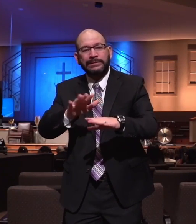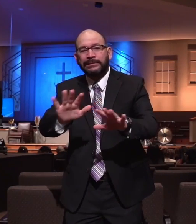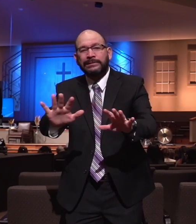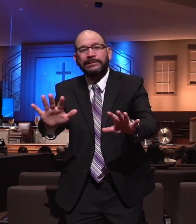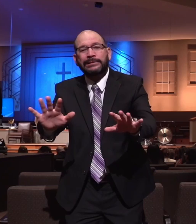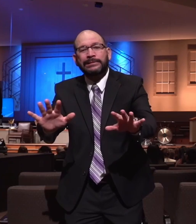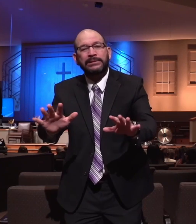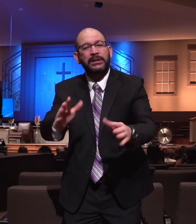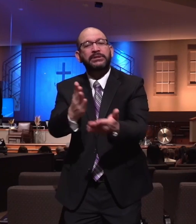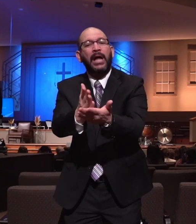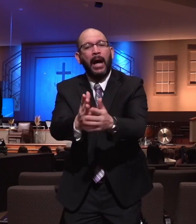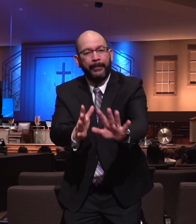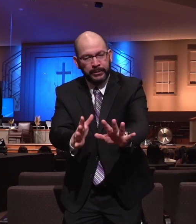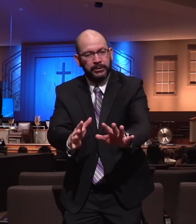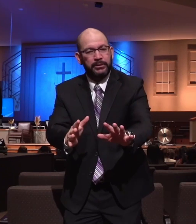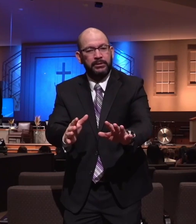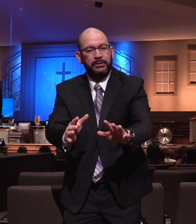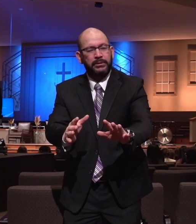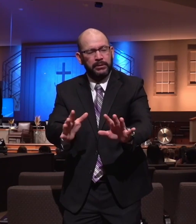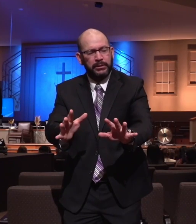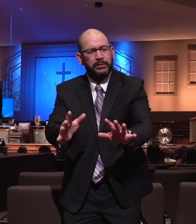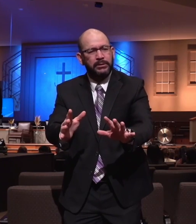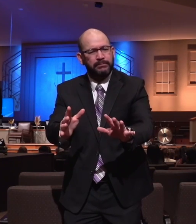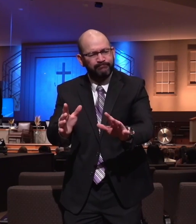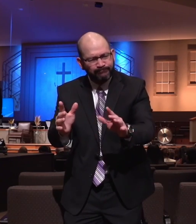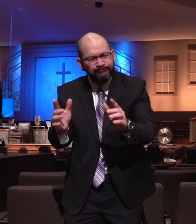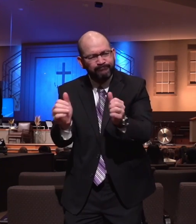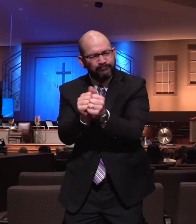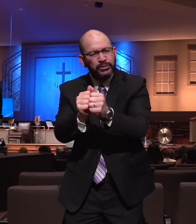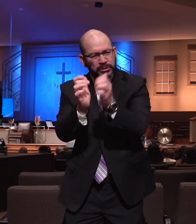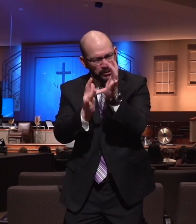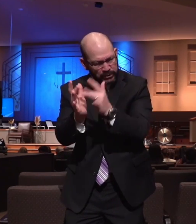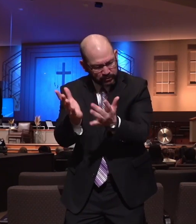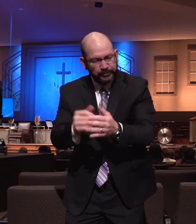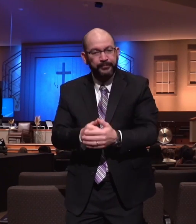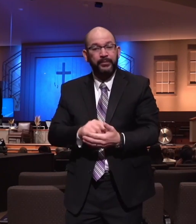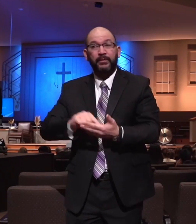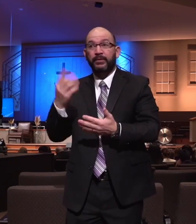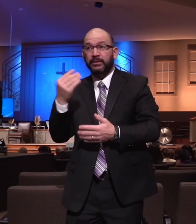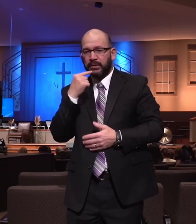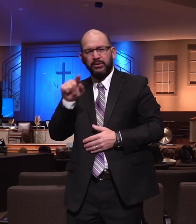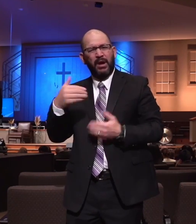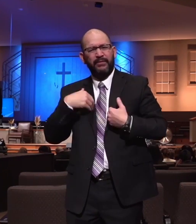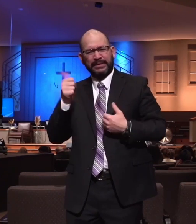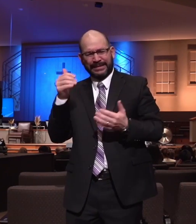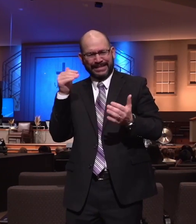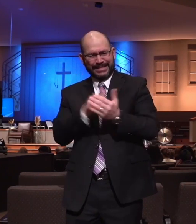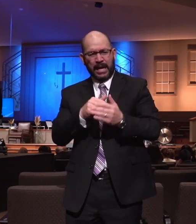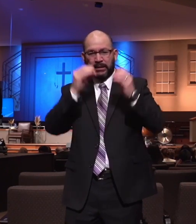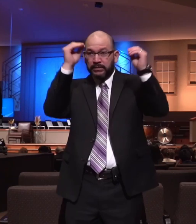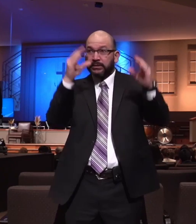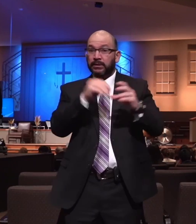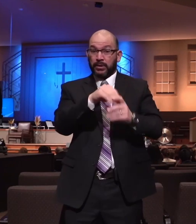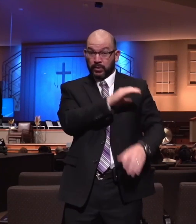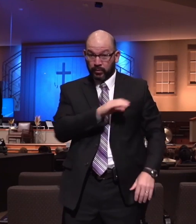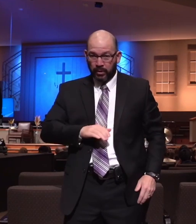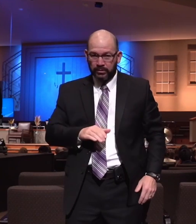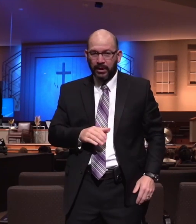they're not living for Jesus. Verse 15. For though you have 10,000 instructors in Christ, ye have not